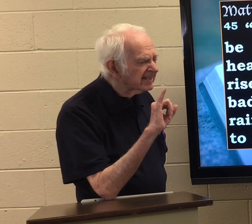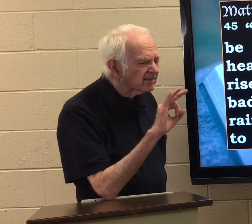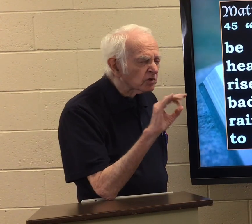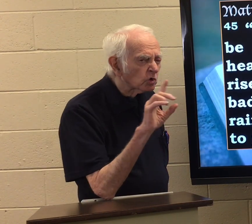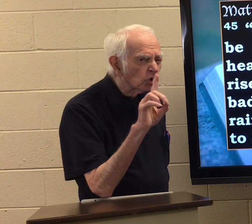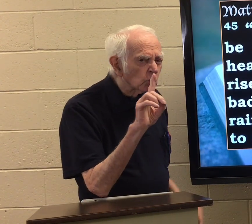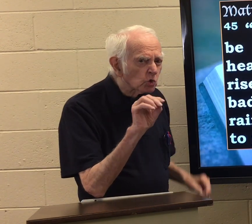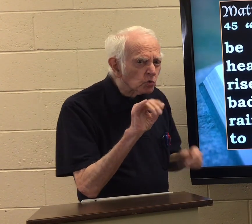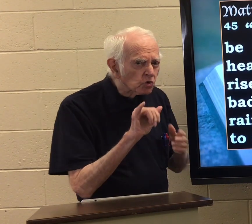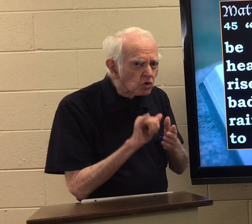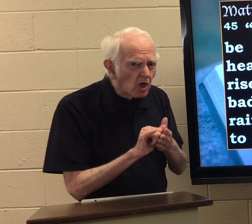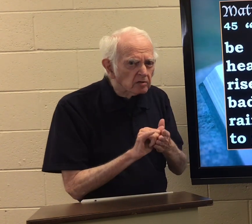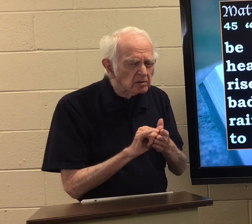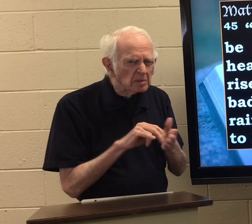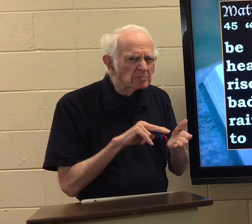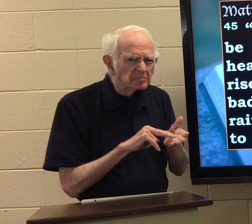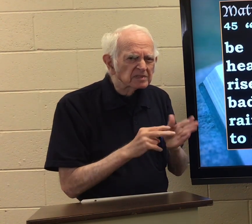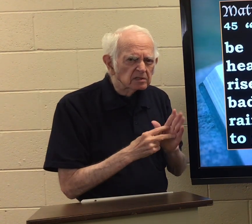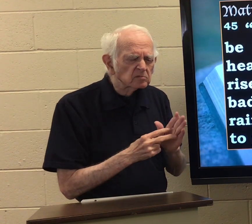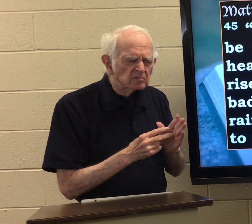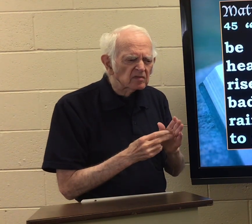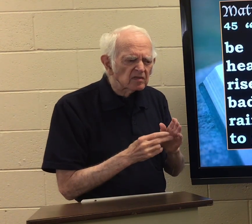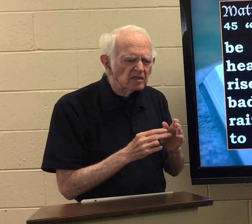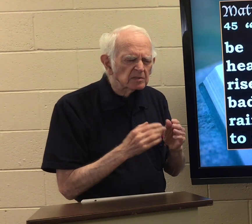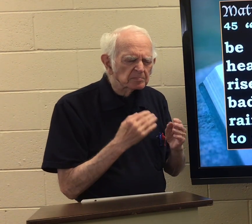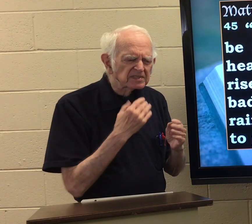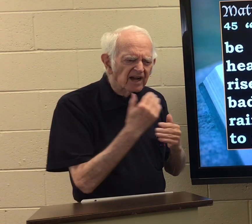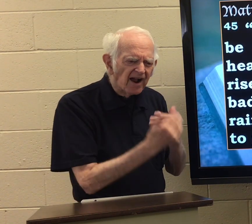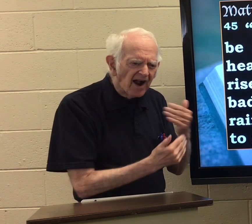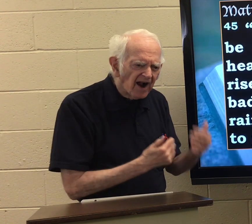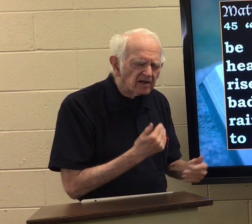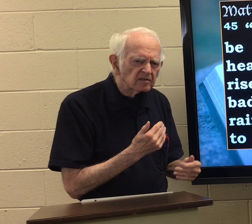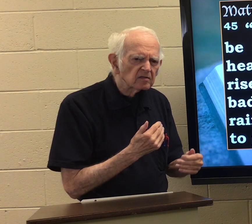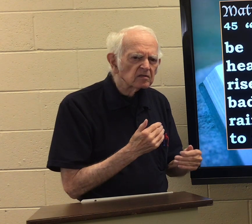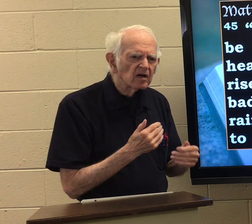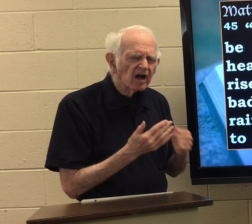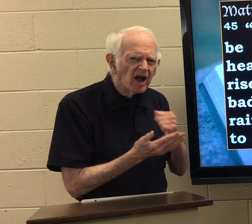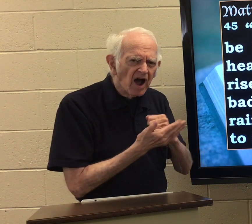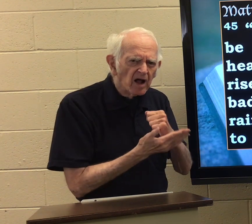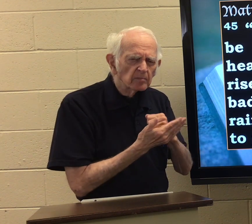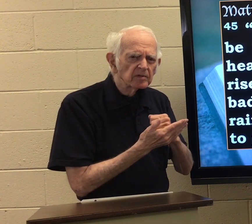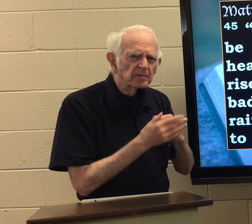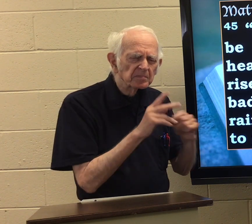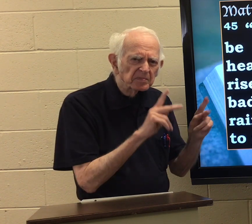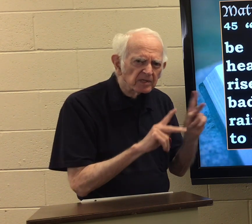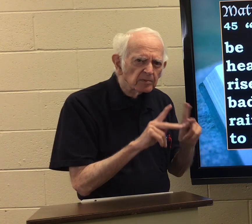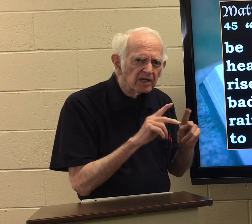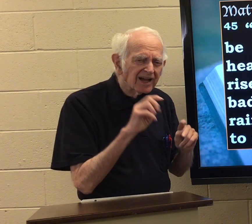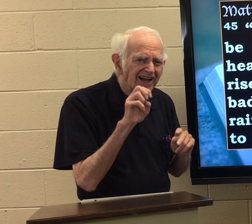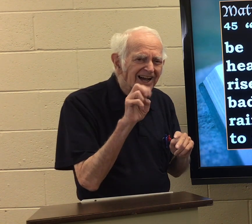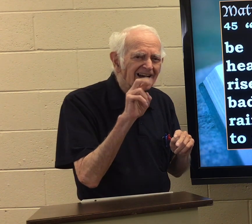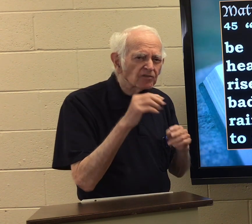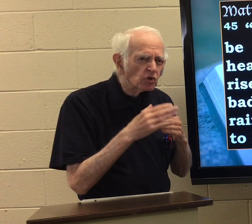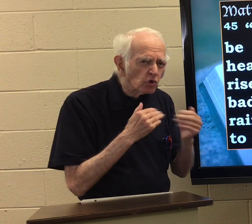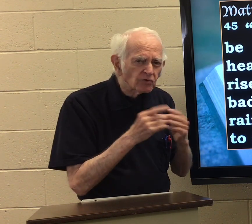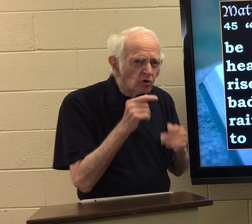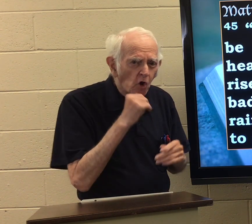If you do that, meaning be kind, help people, even though